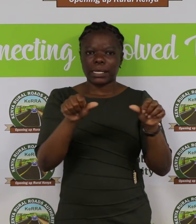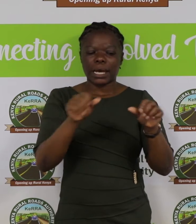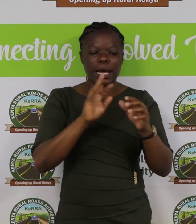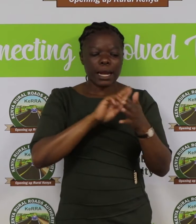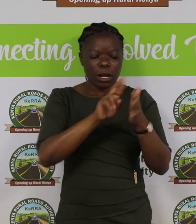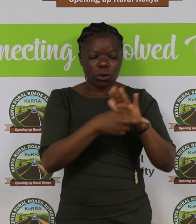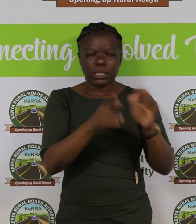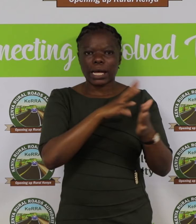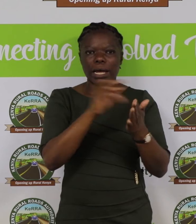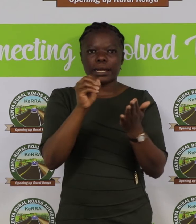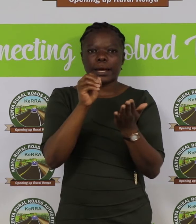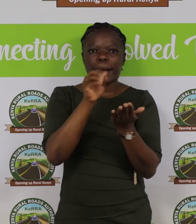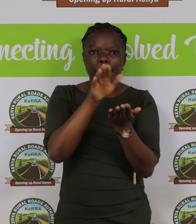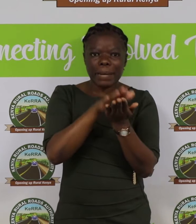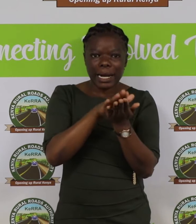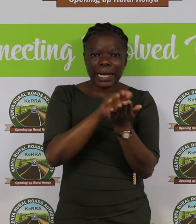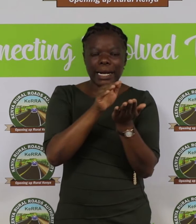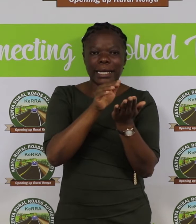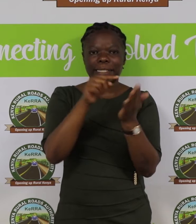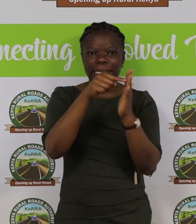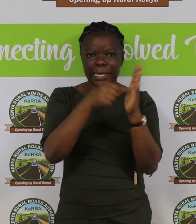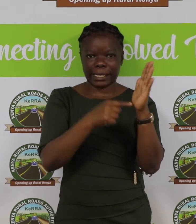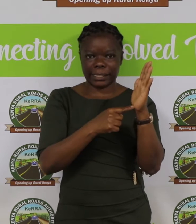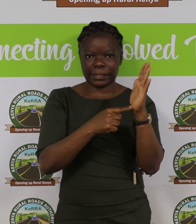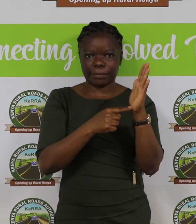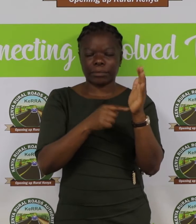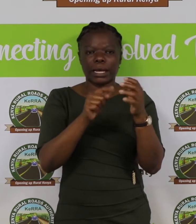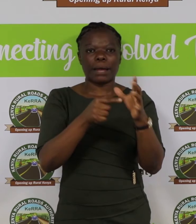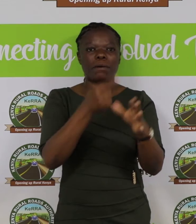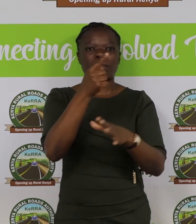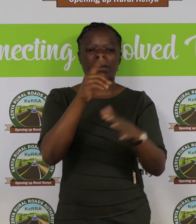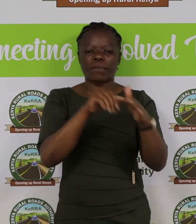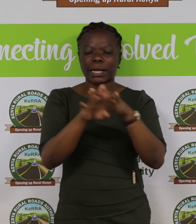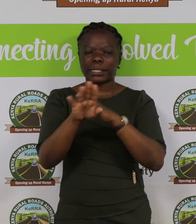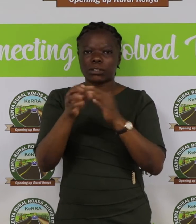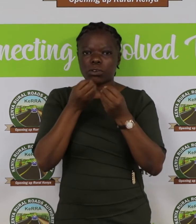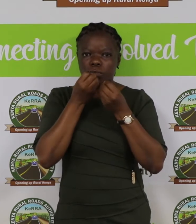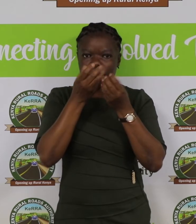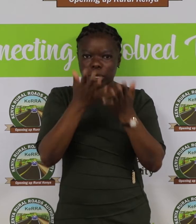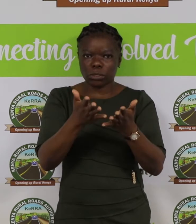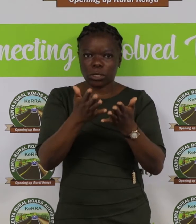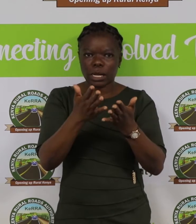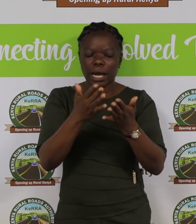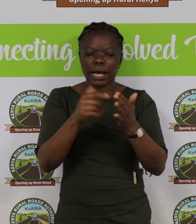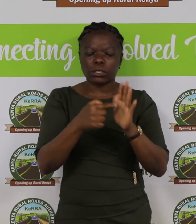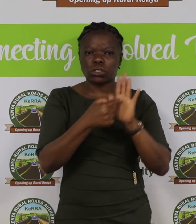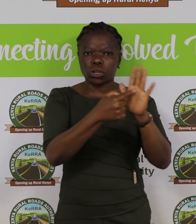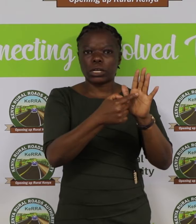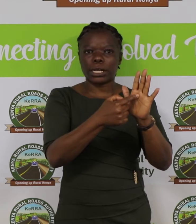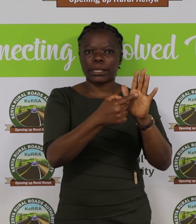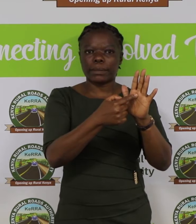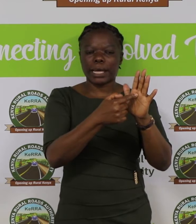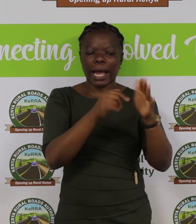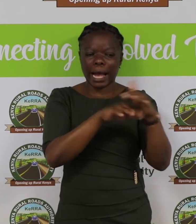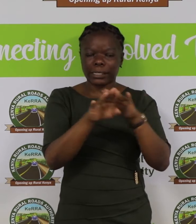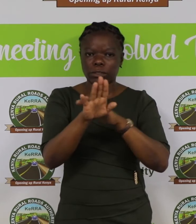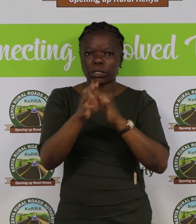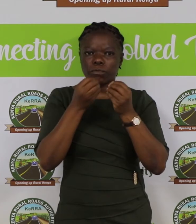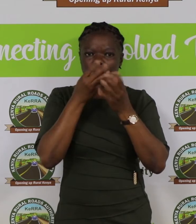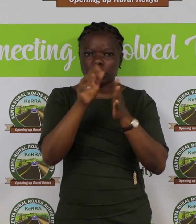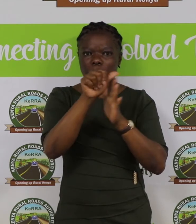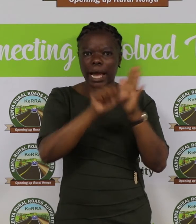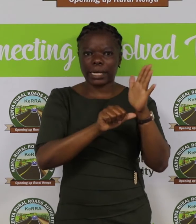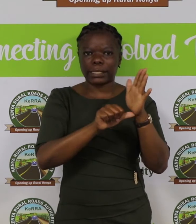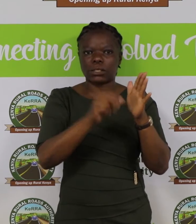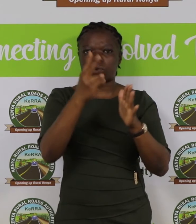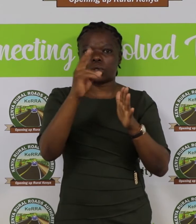and bank details. 5. Access to information. As prescribed in the Access to information Act